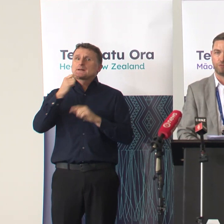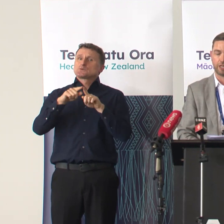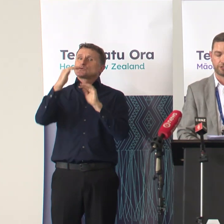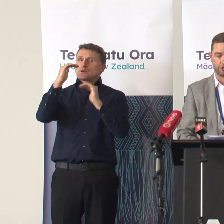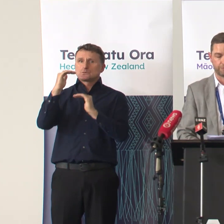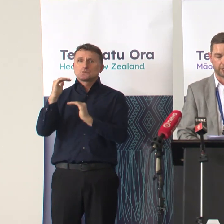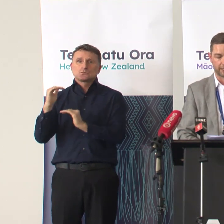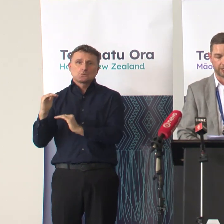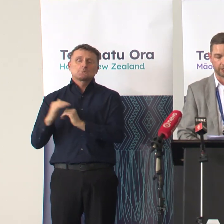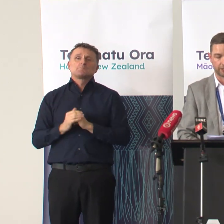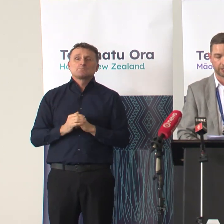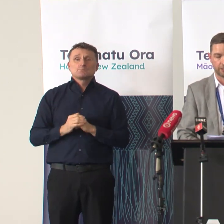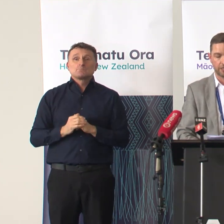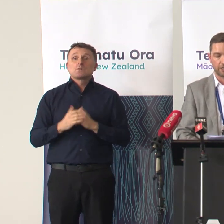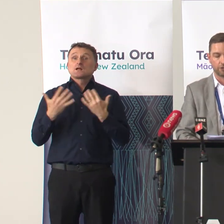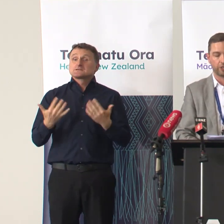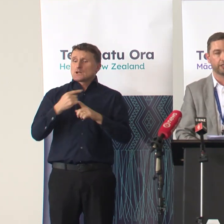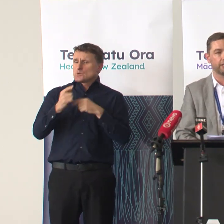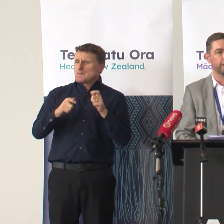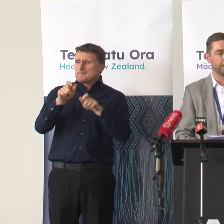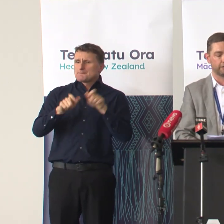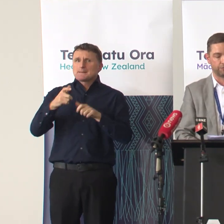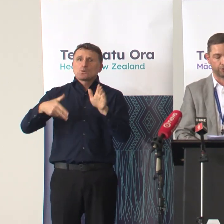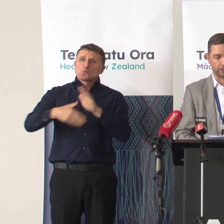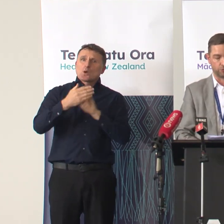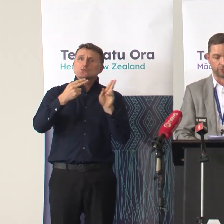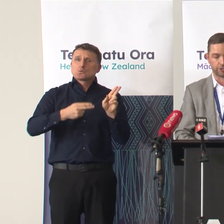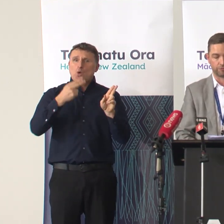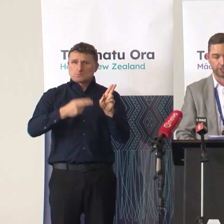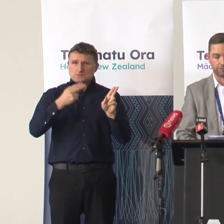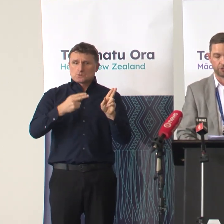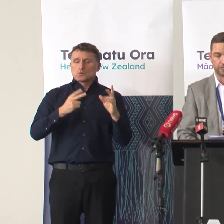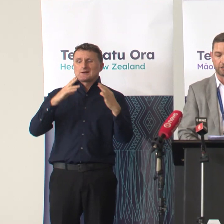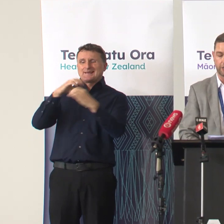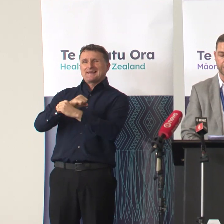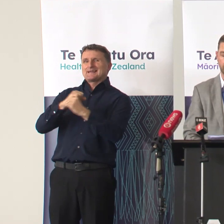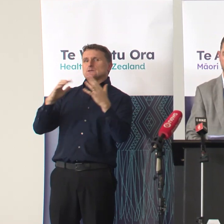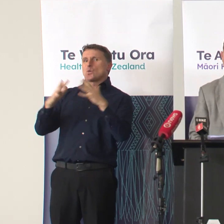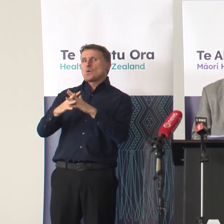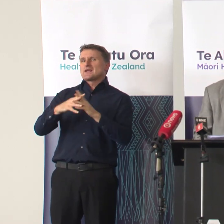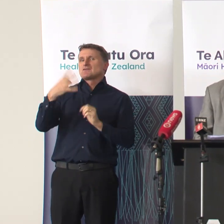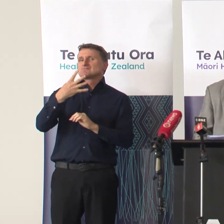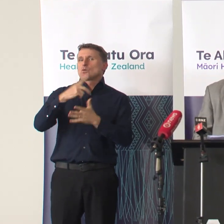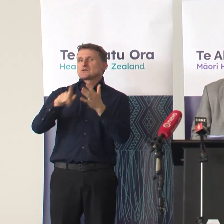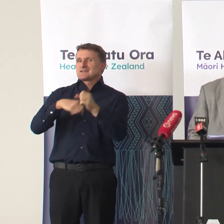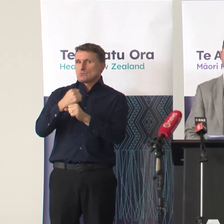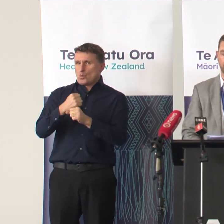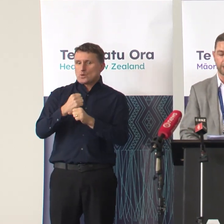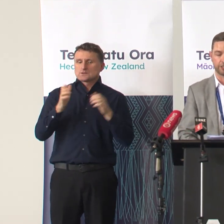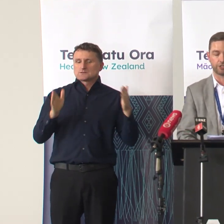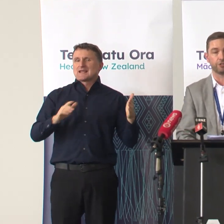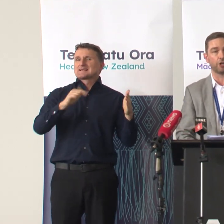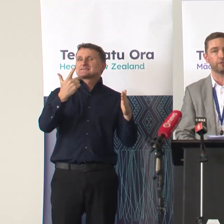Moving now to hospitalisations. In the week ending 14th of August we've seen a further decrease in the seven day rolling average of